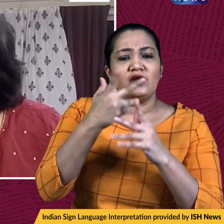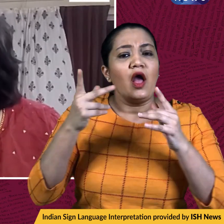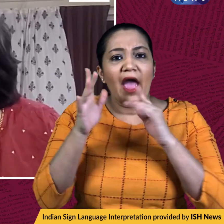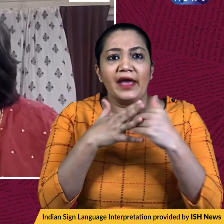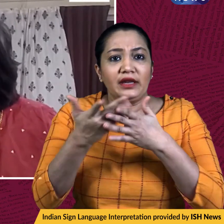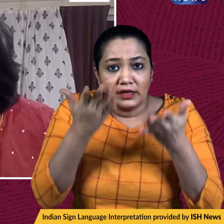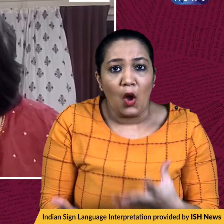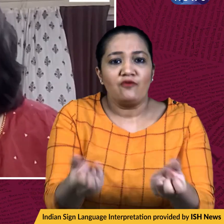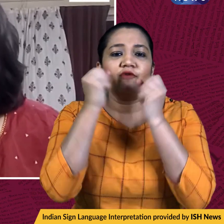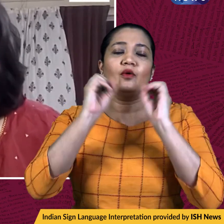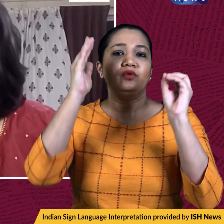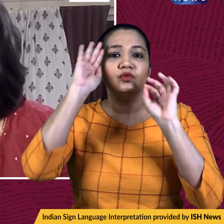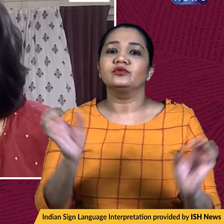reached any conclusion yet.